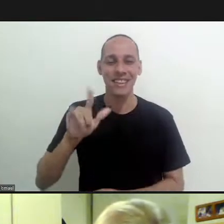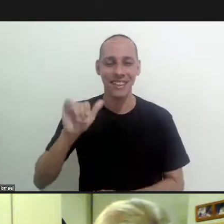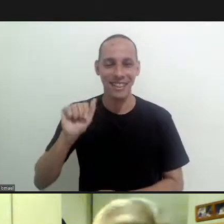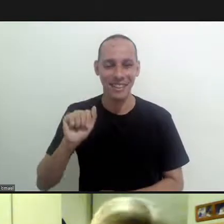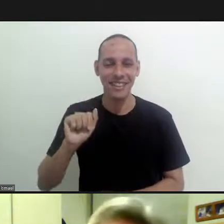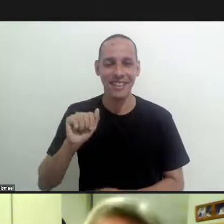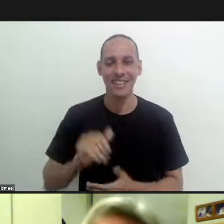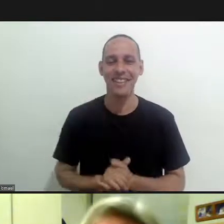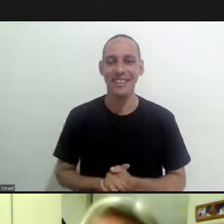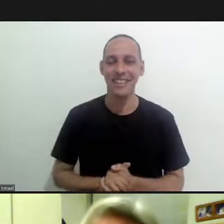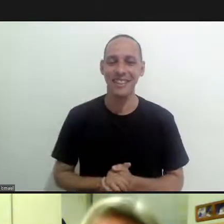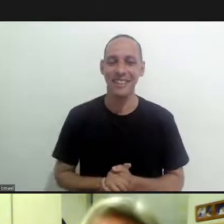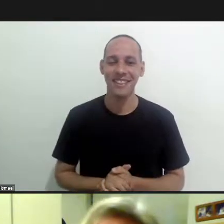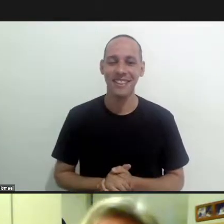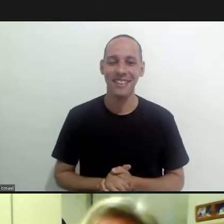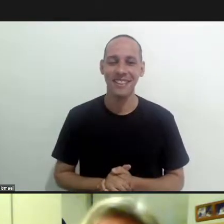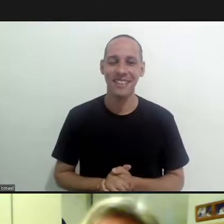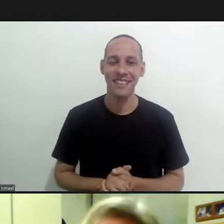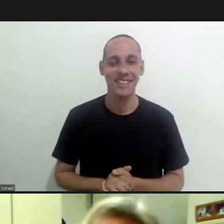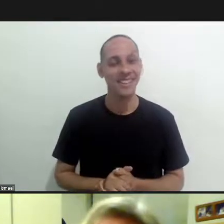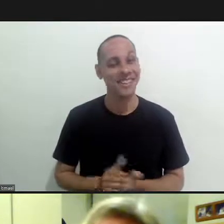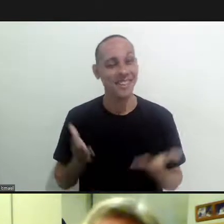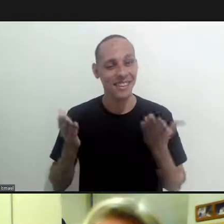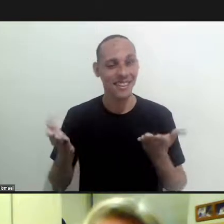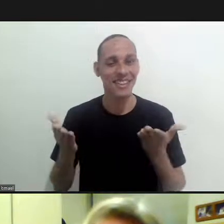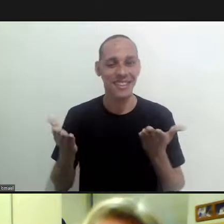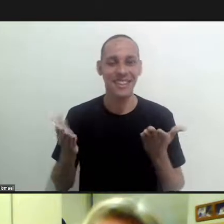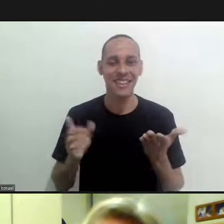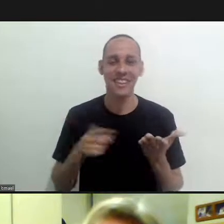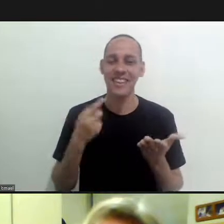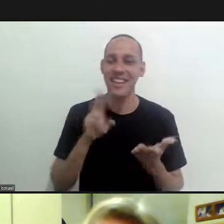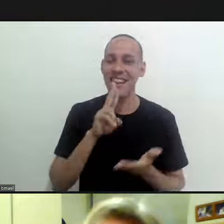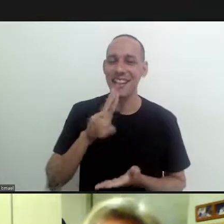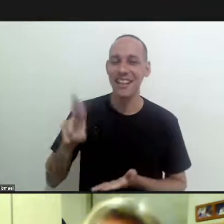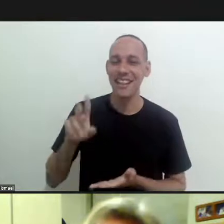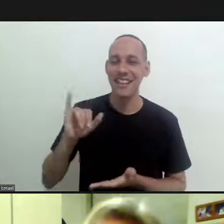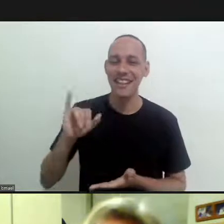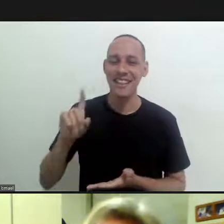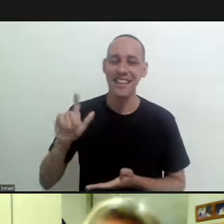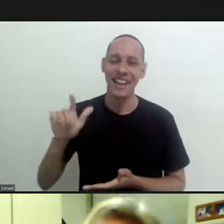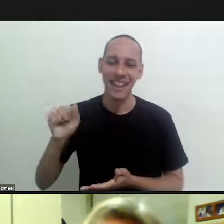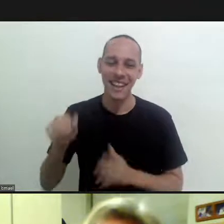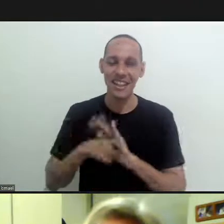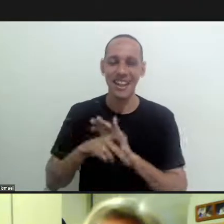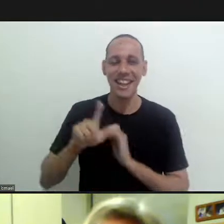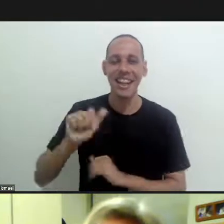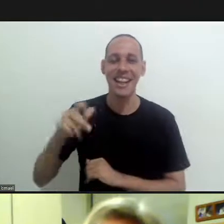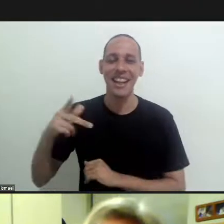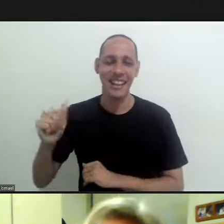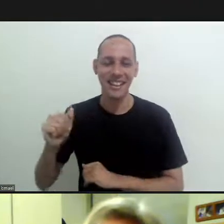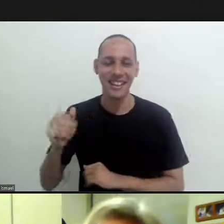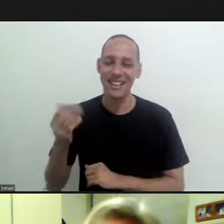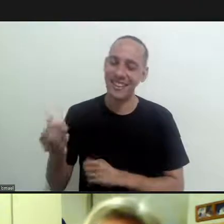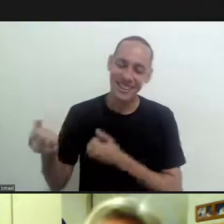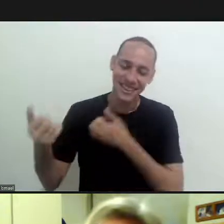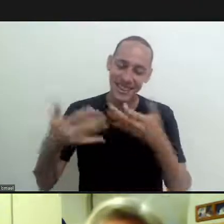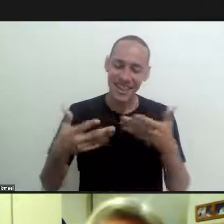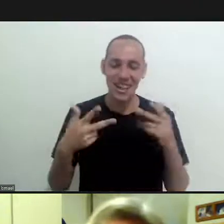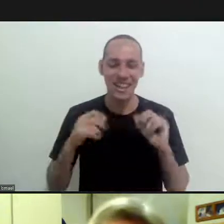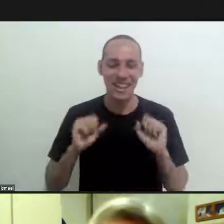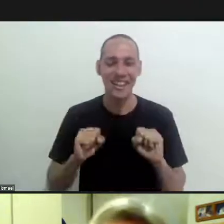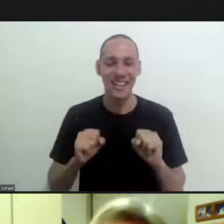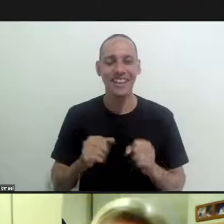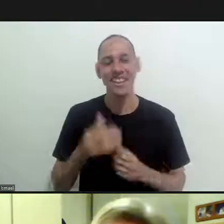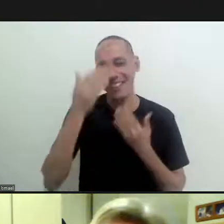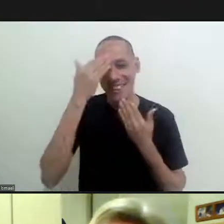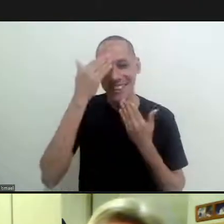final comments of idalia that's how they call you right idalia if you could